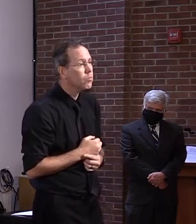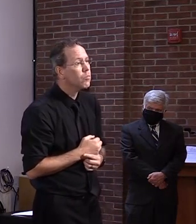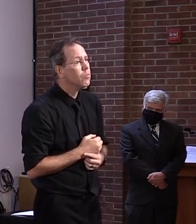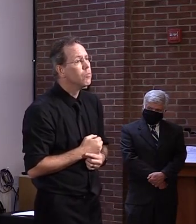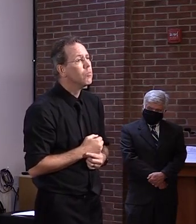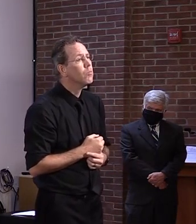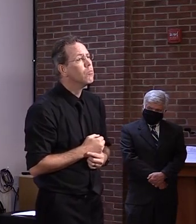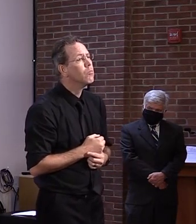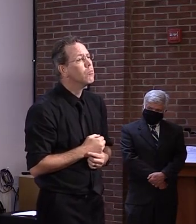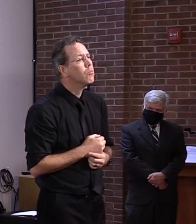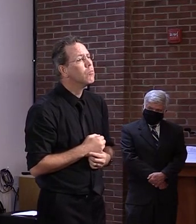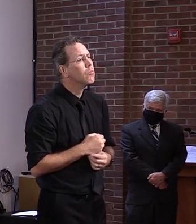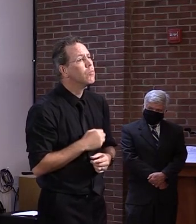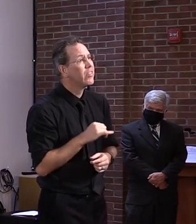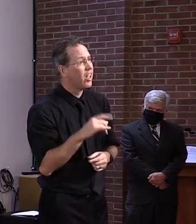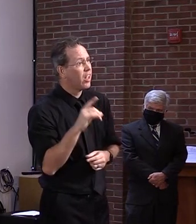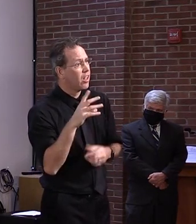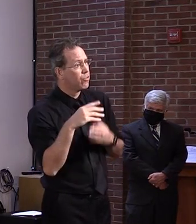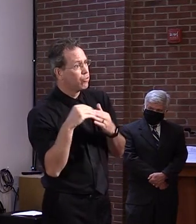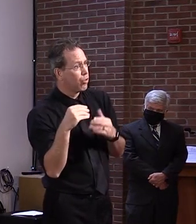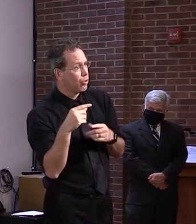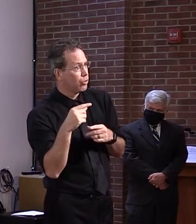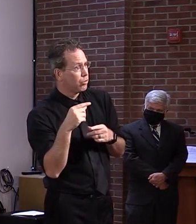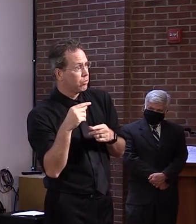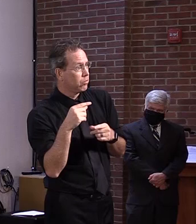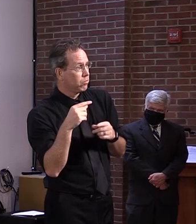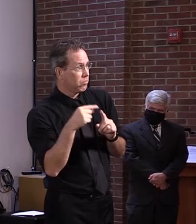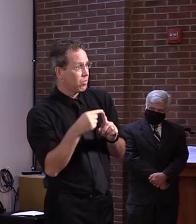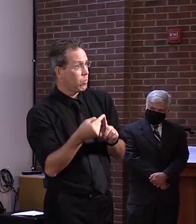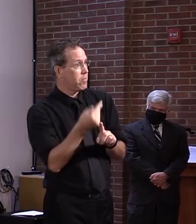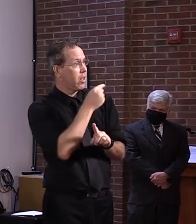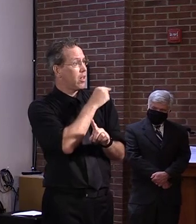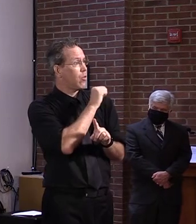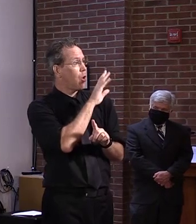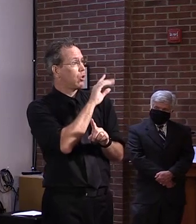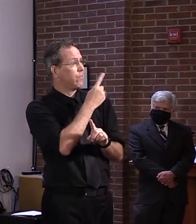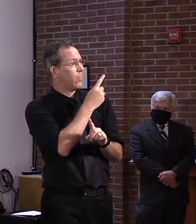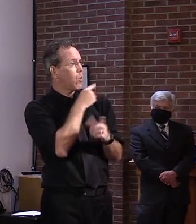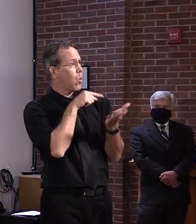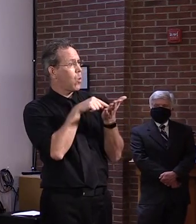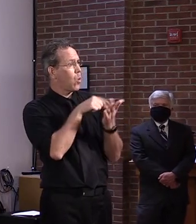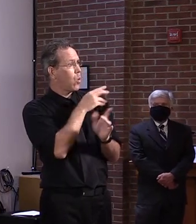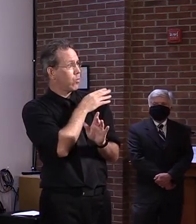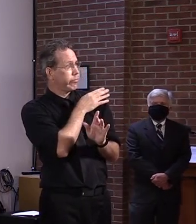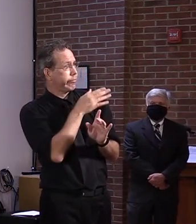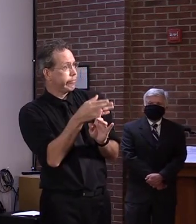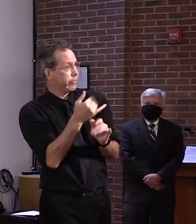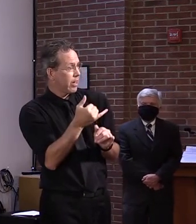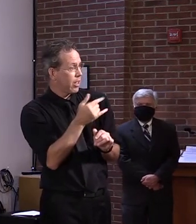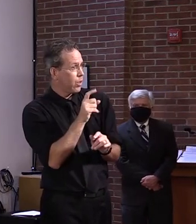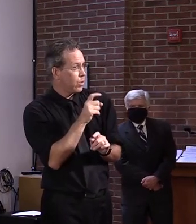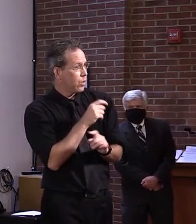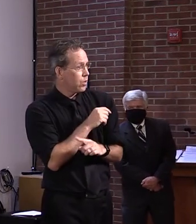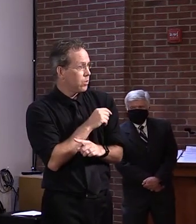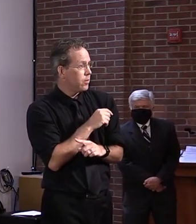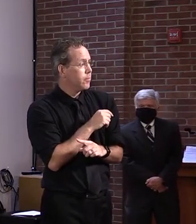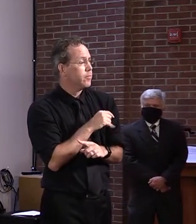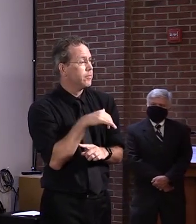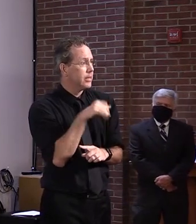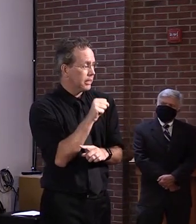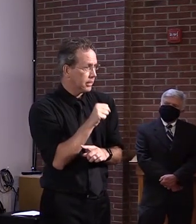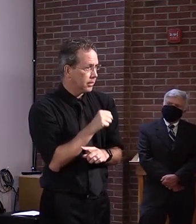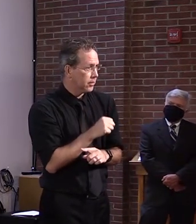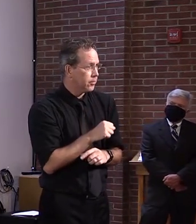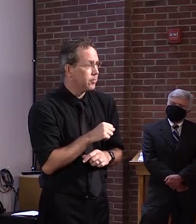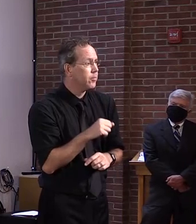August 1st? Or would it start? No. Yes. It, would go back to August 1st as well. And I would just remind you and others, uh,